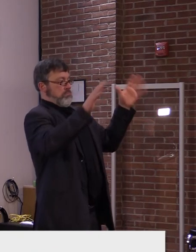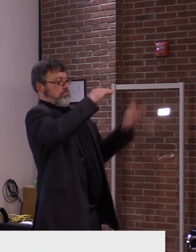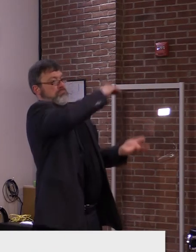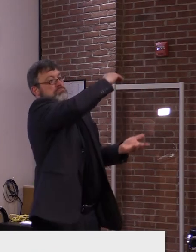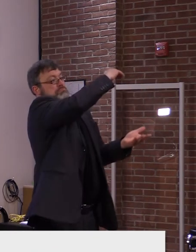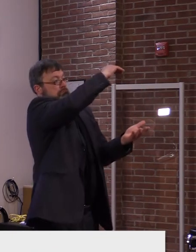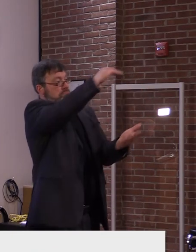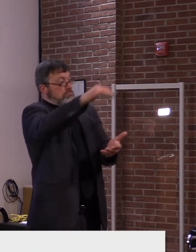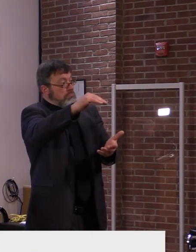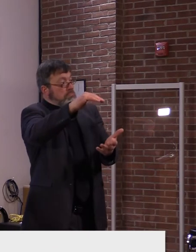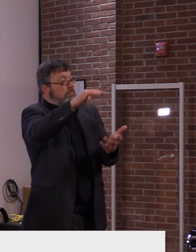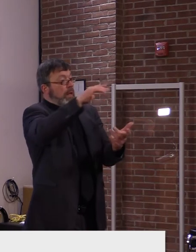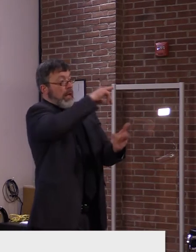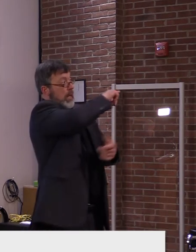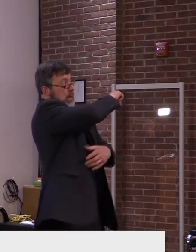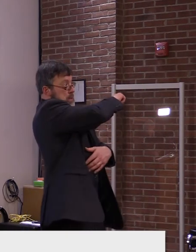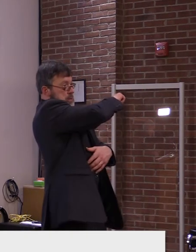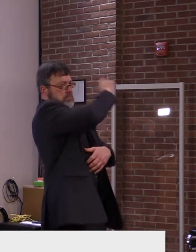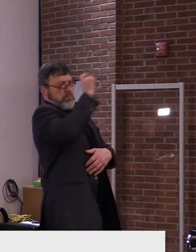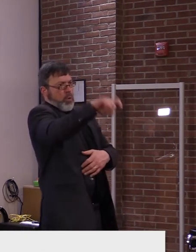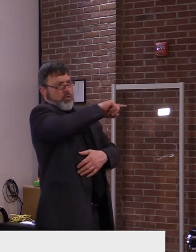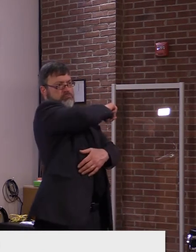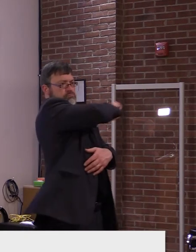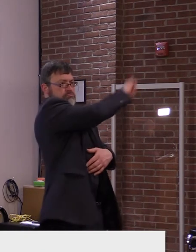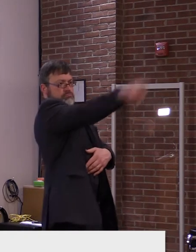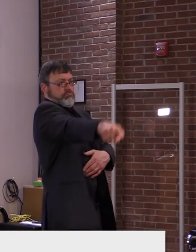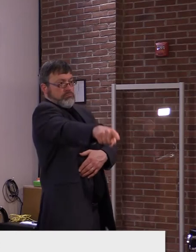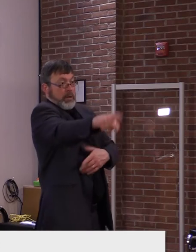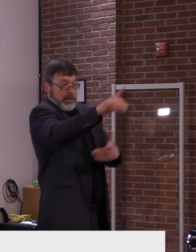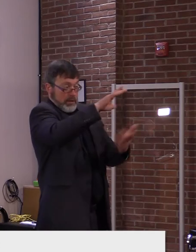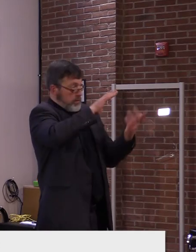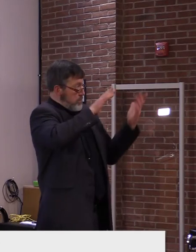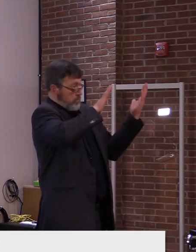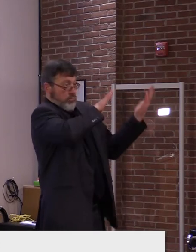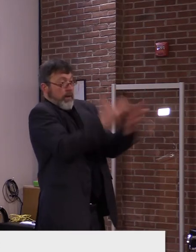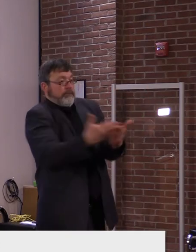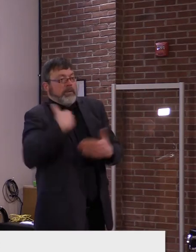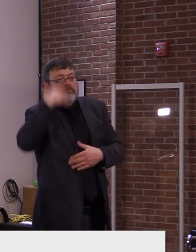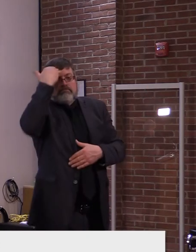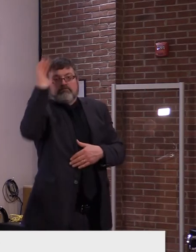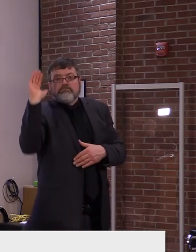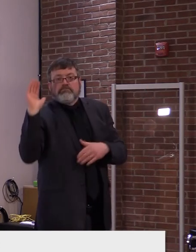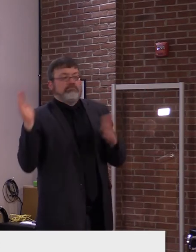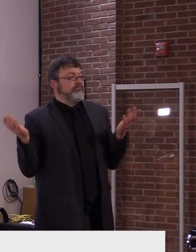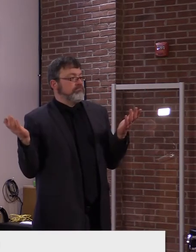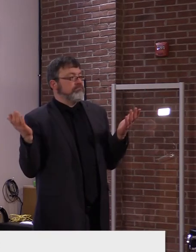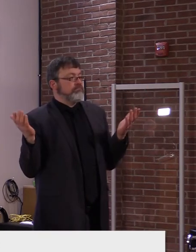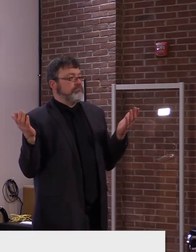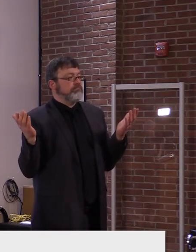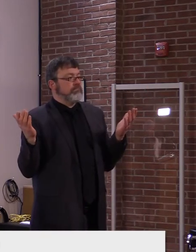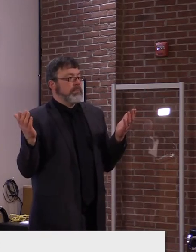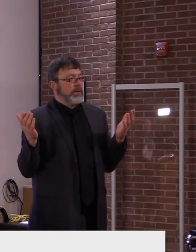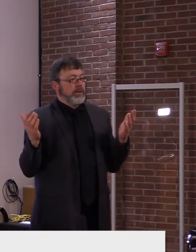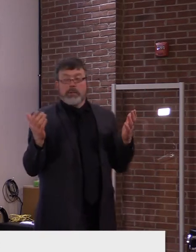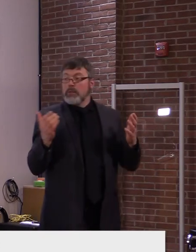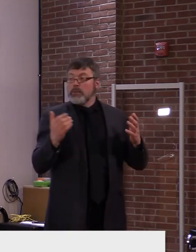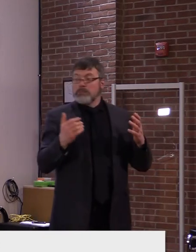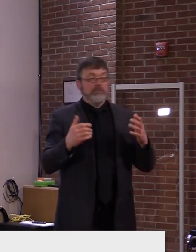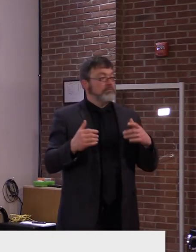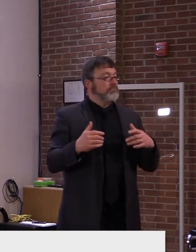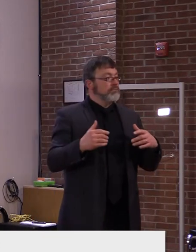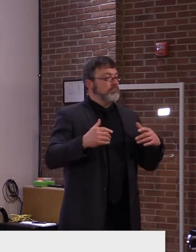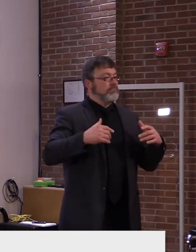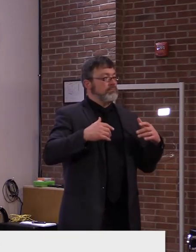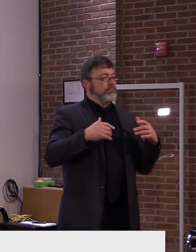Okay. And then, um, uh, second topic on the school music guidance, this comes from a reader, um,